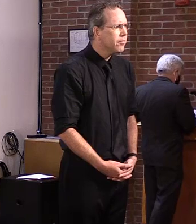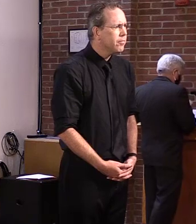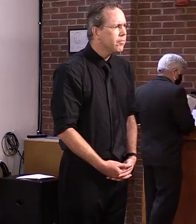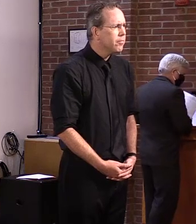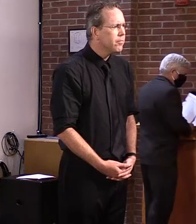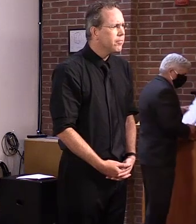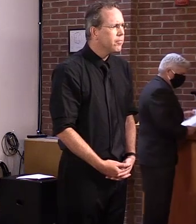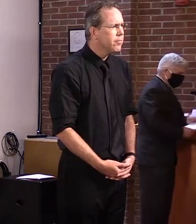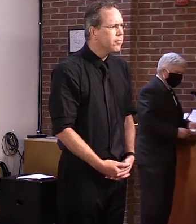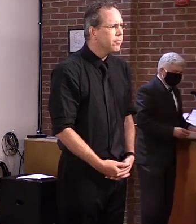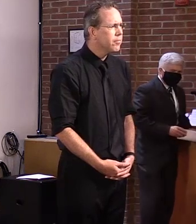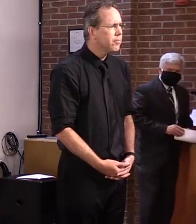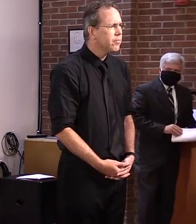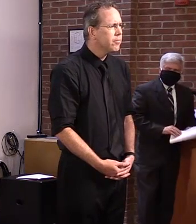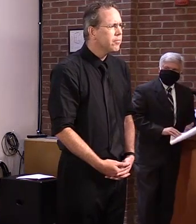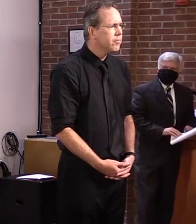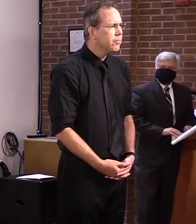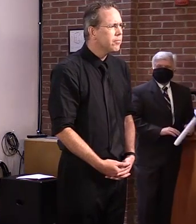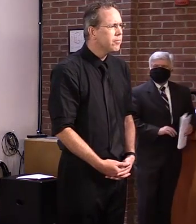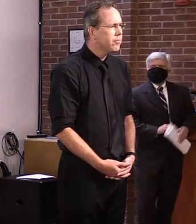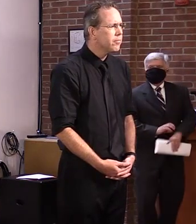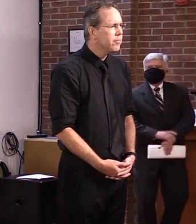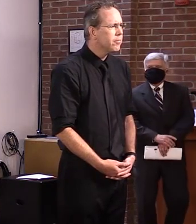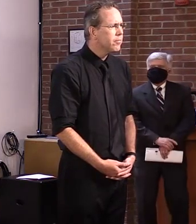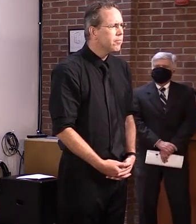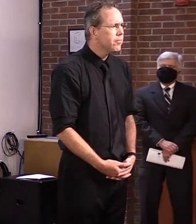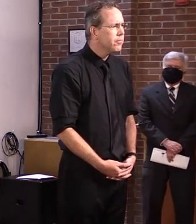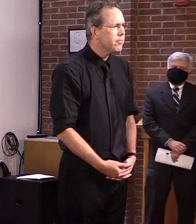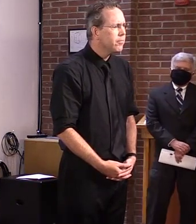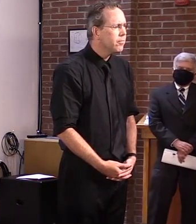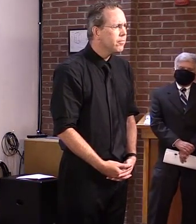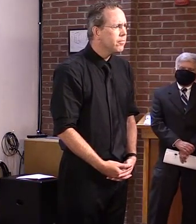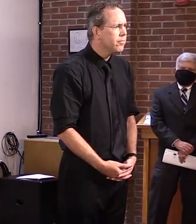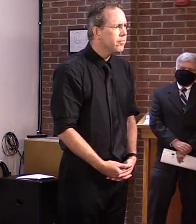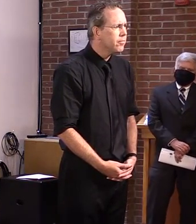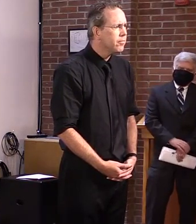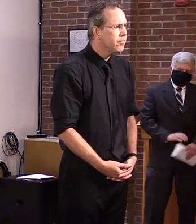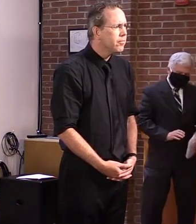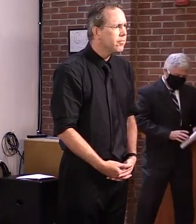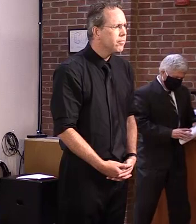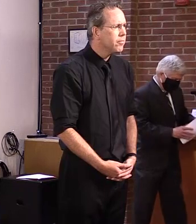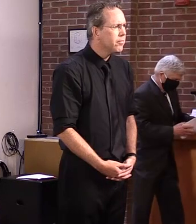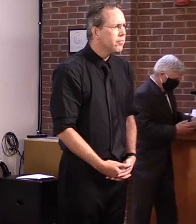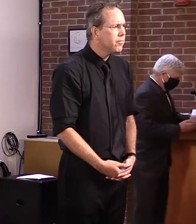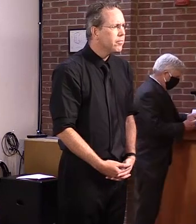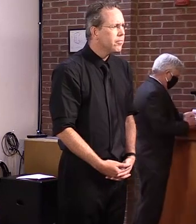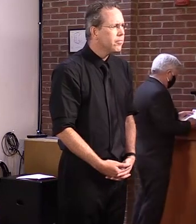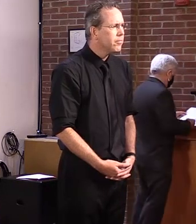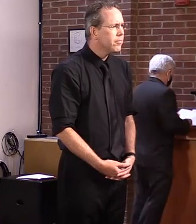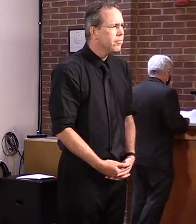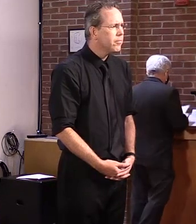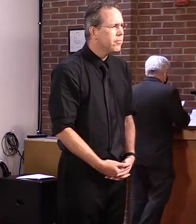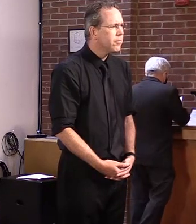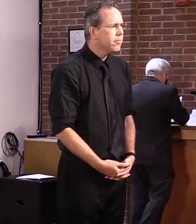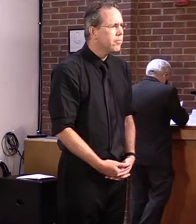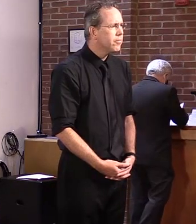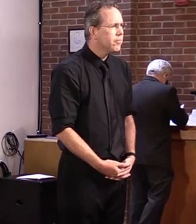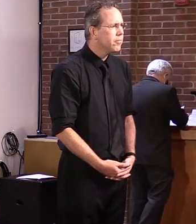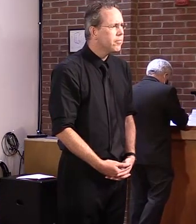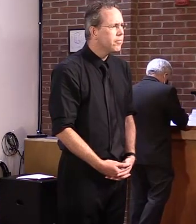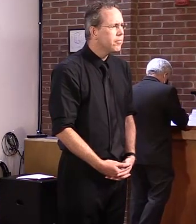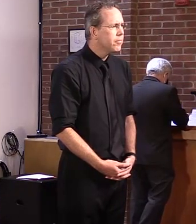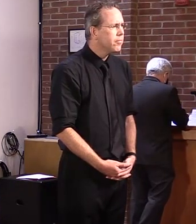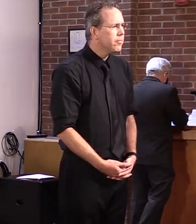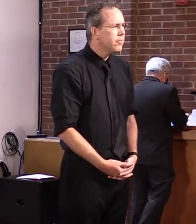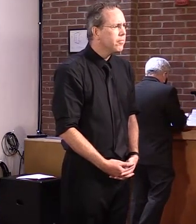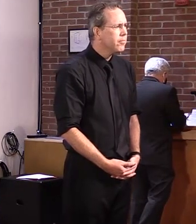south for six months plus one day, so that they could, in fact, remain in a safe state? Uh, obviously there'd be no